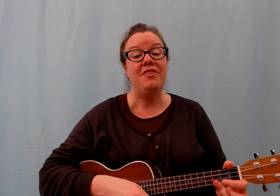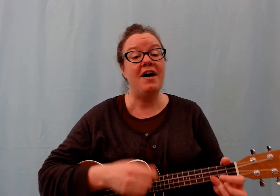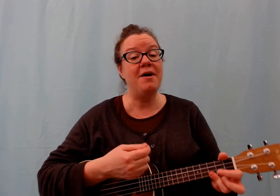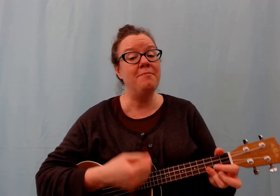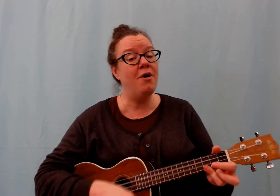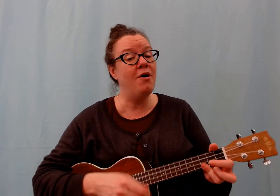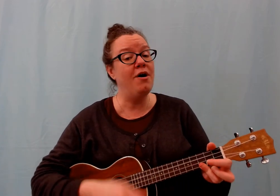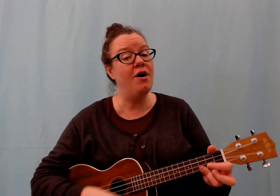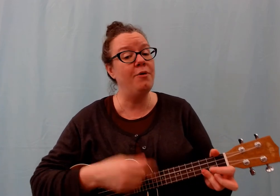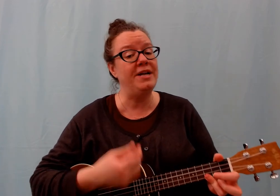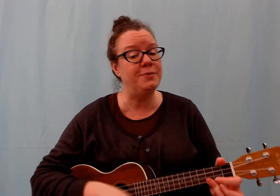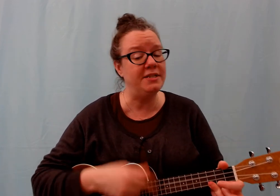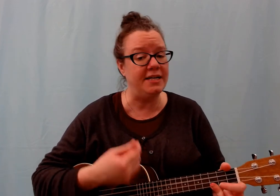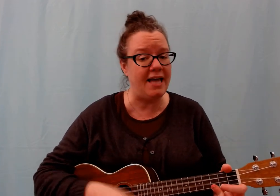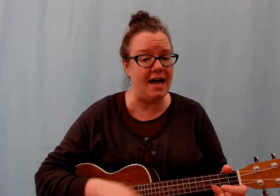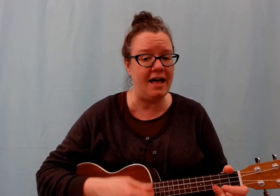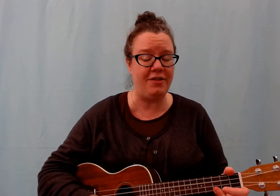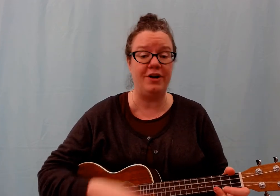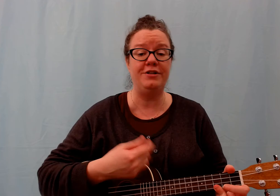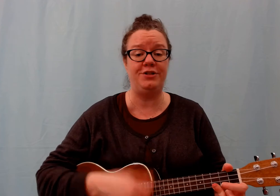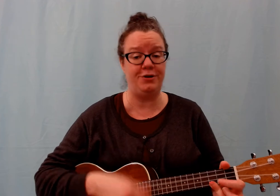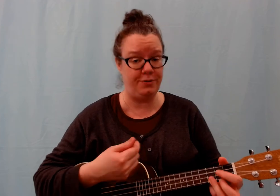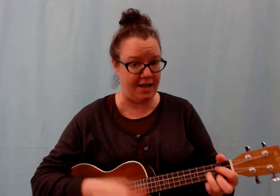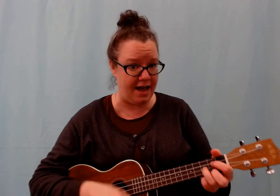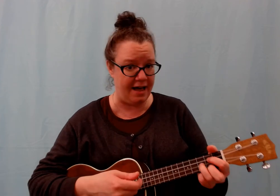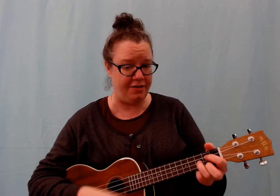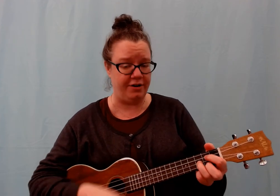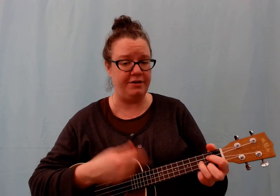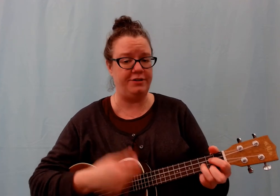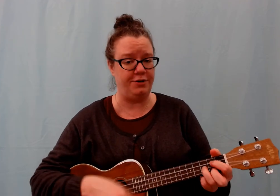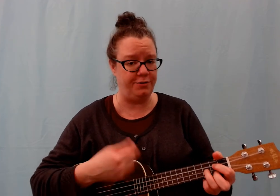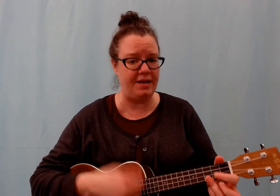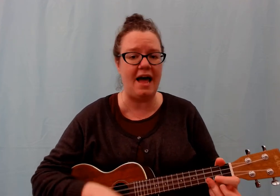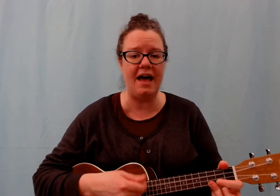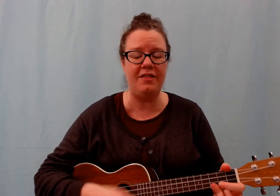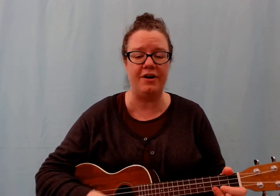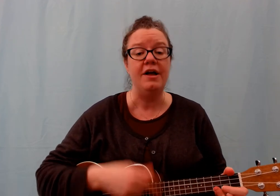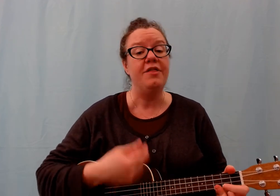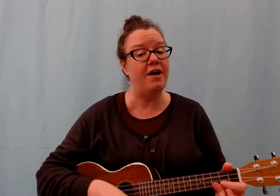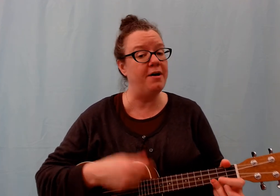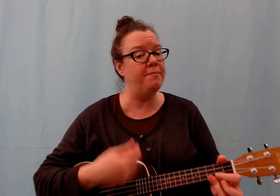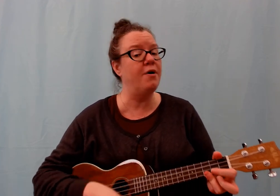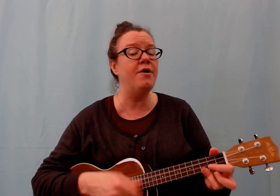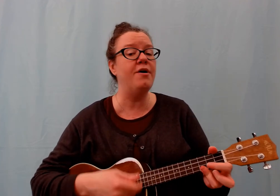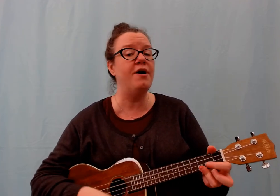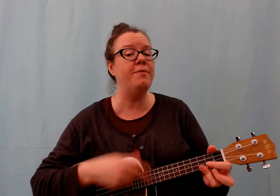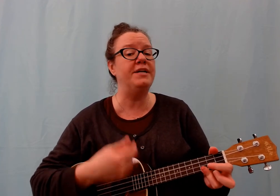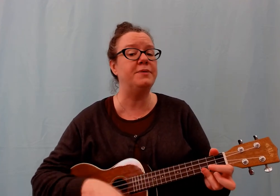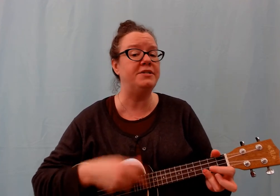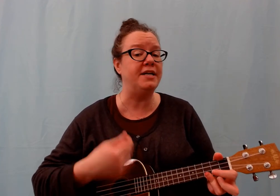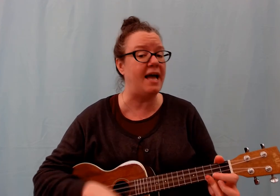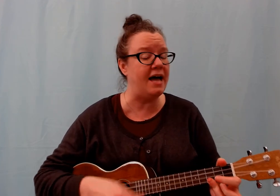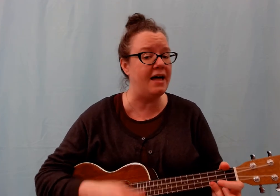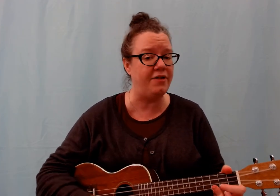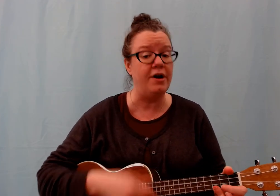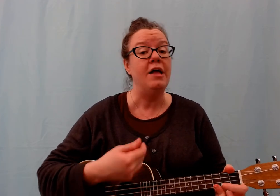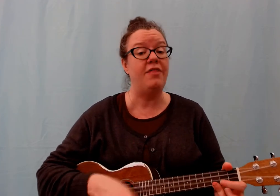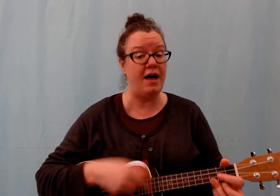The more we twirl together, together, together. The more we twirl together, the